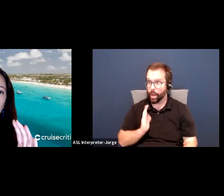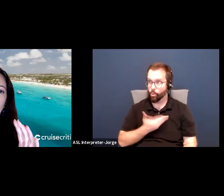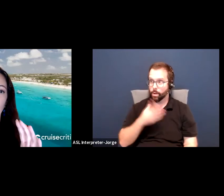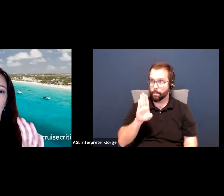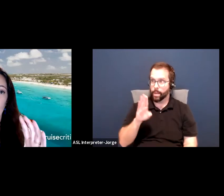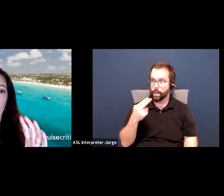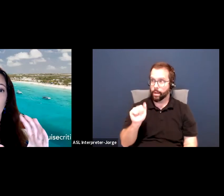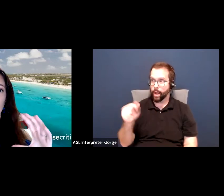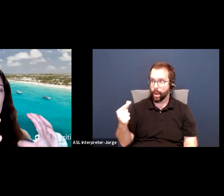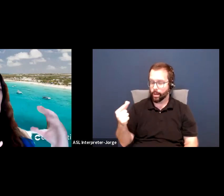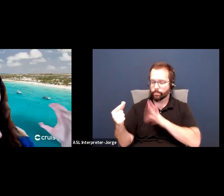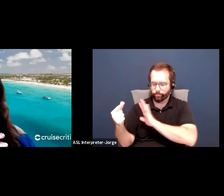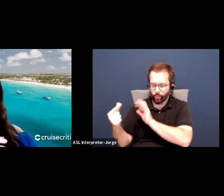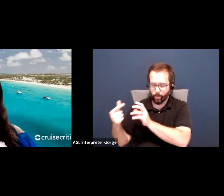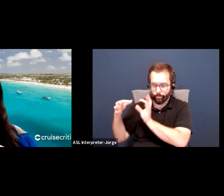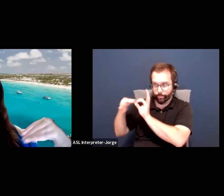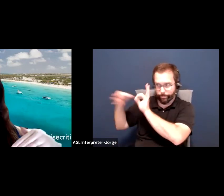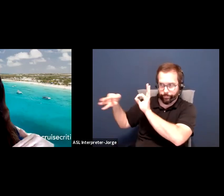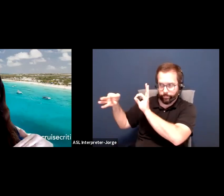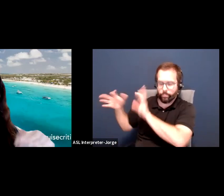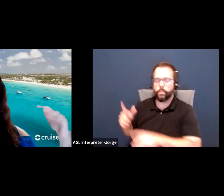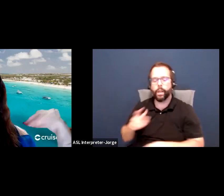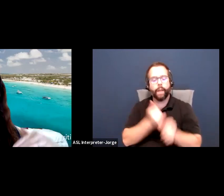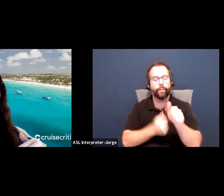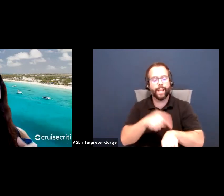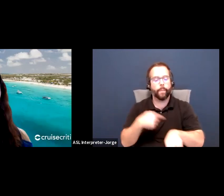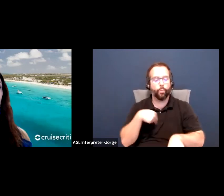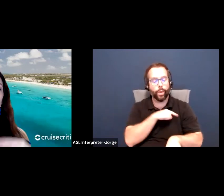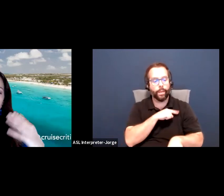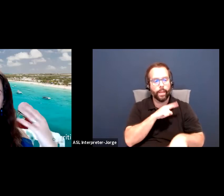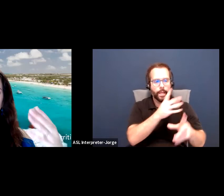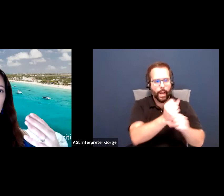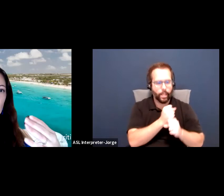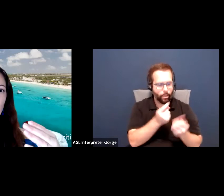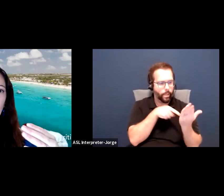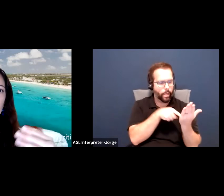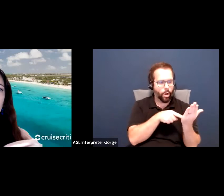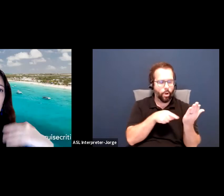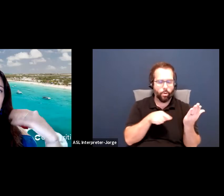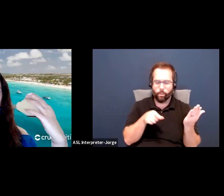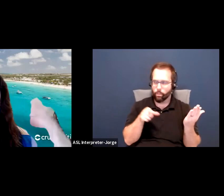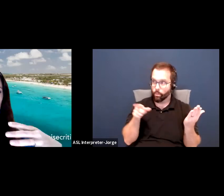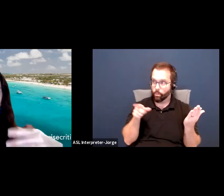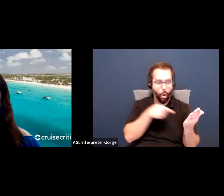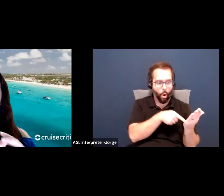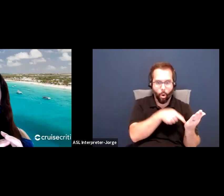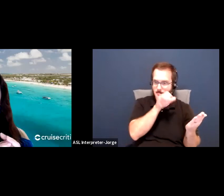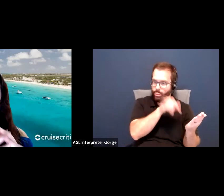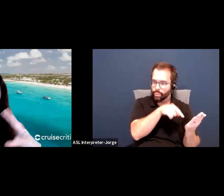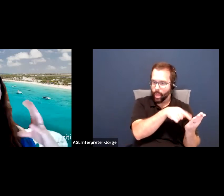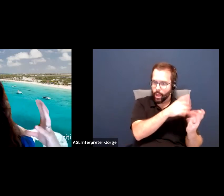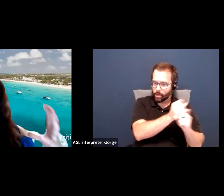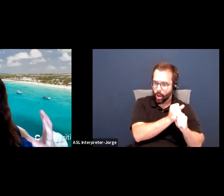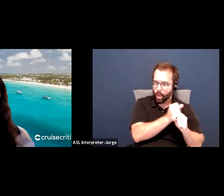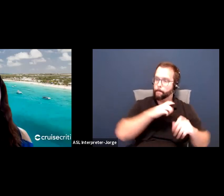something that would say, hey, we've met this BHAG, we've met this goal. We'd have it up on a slide at the board of directors meeting and